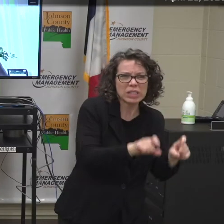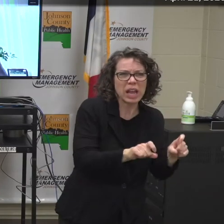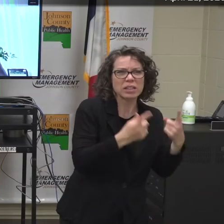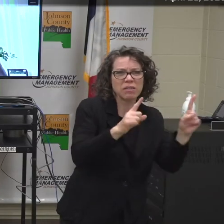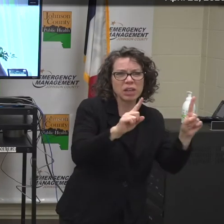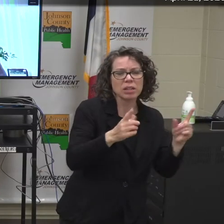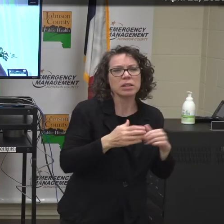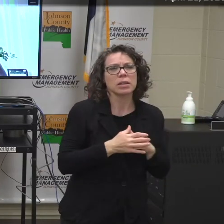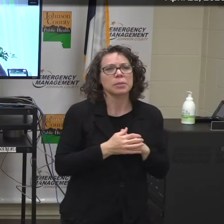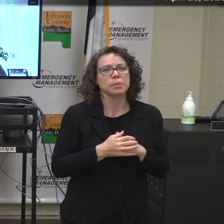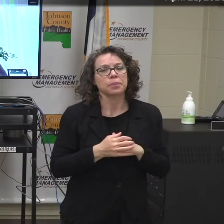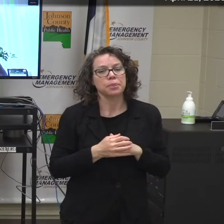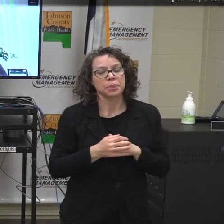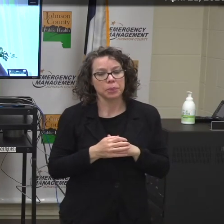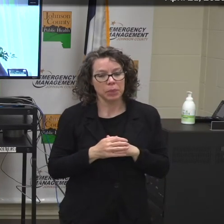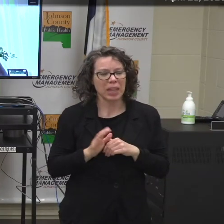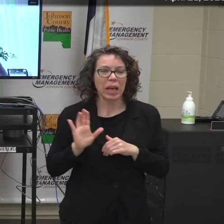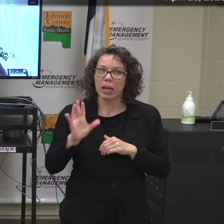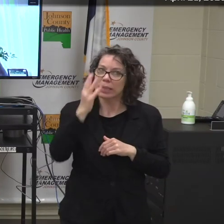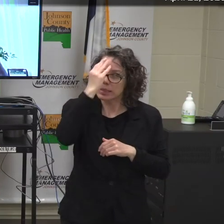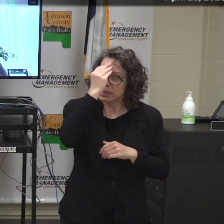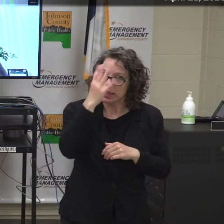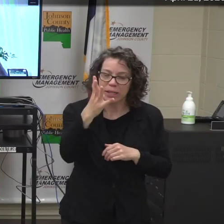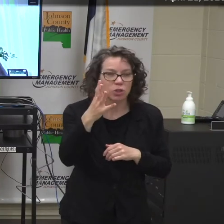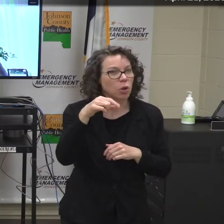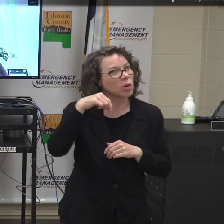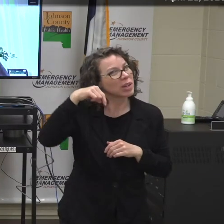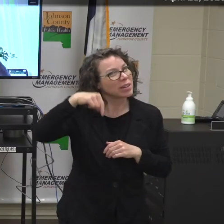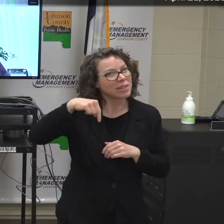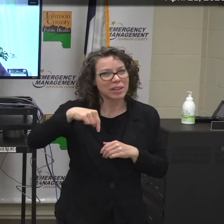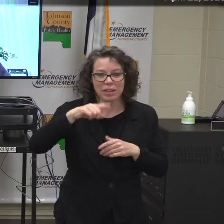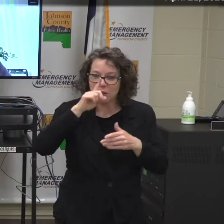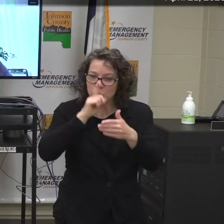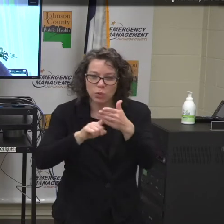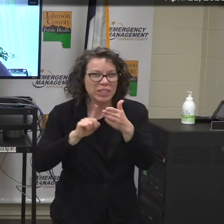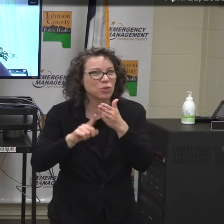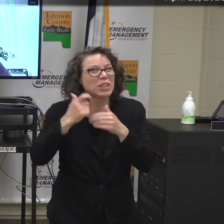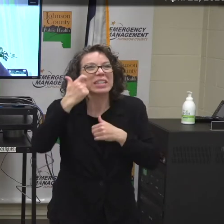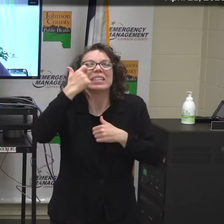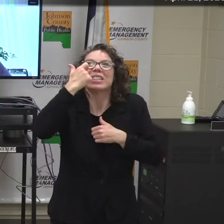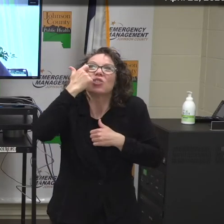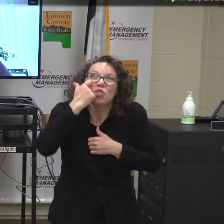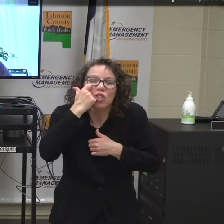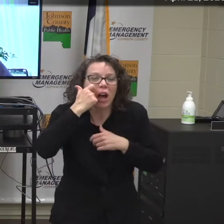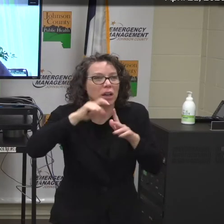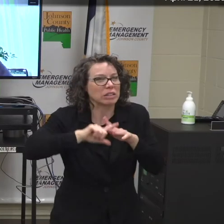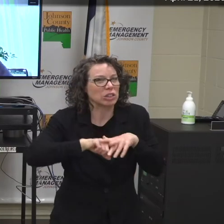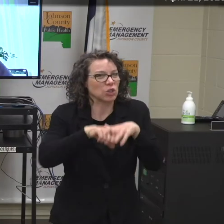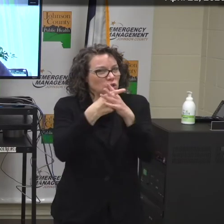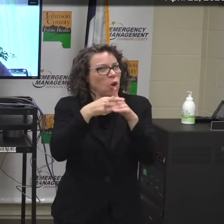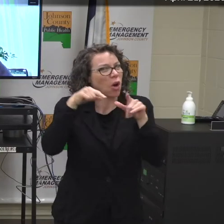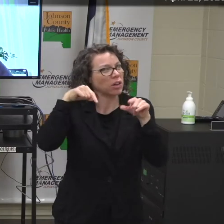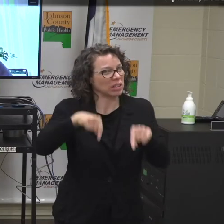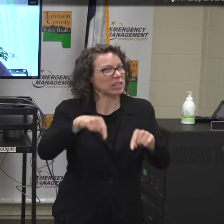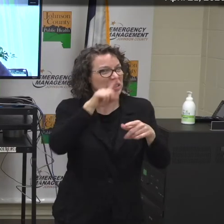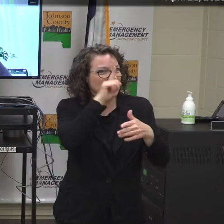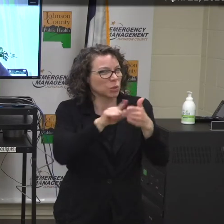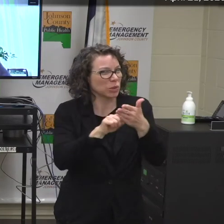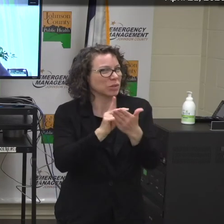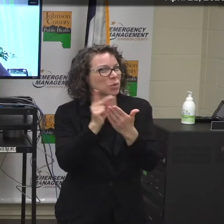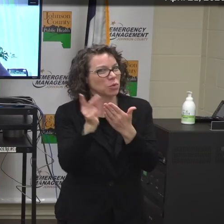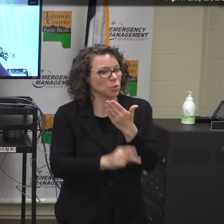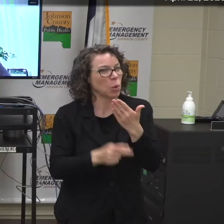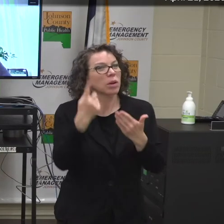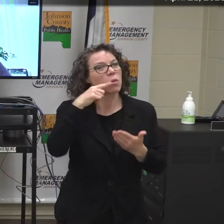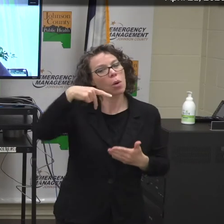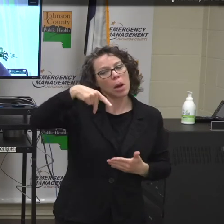Well, as I said, we have just recently, uh, enrolled in the Mayo Clinic convalescent plasma for the treatment of patients